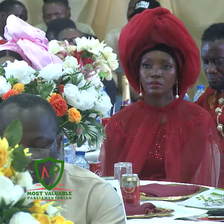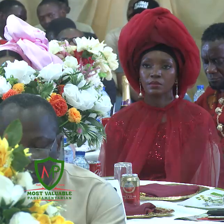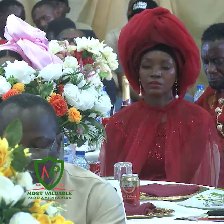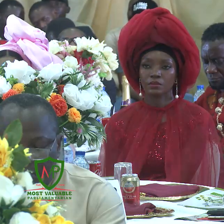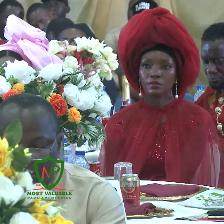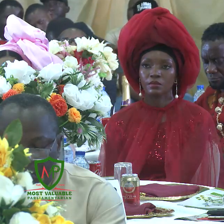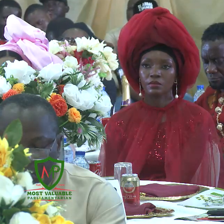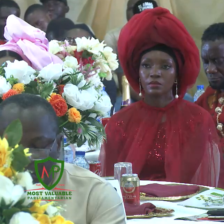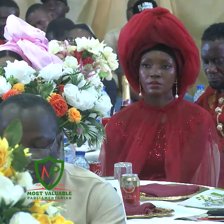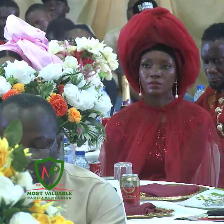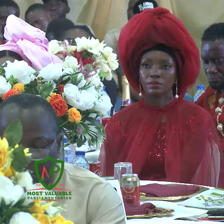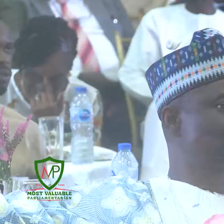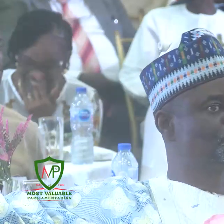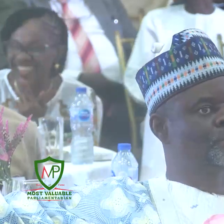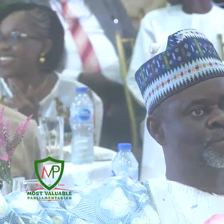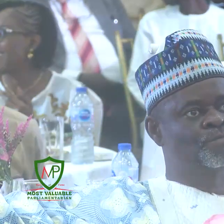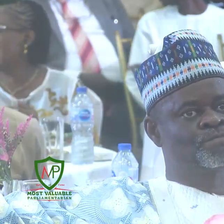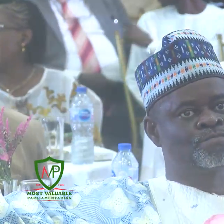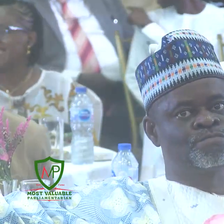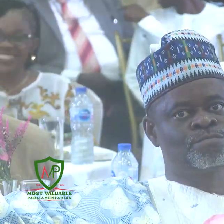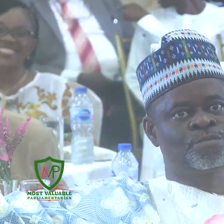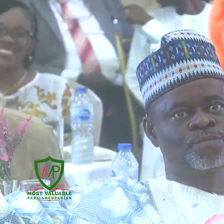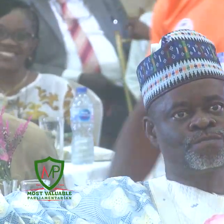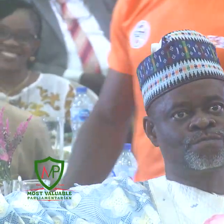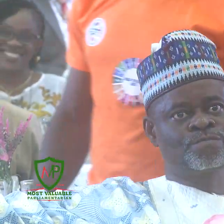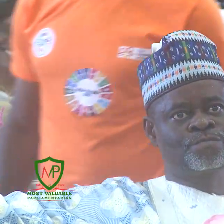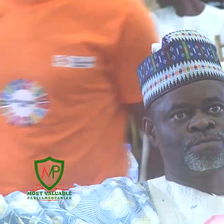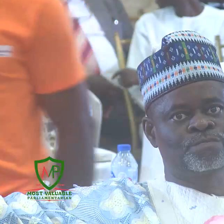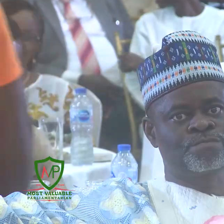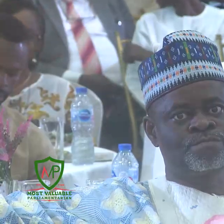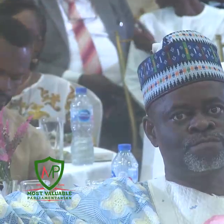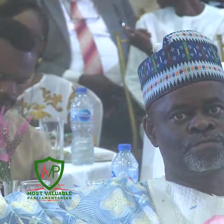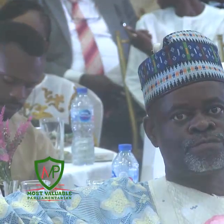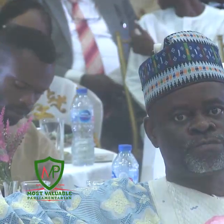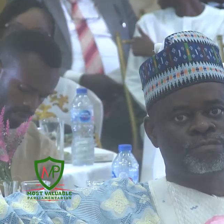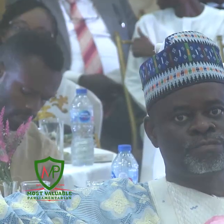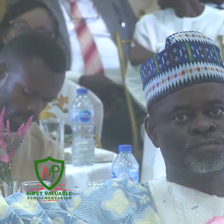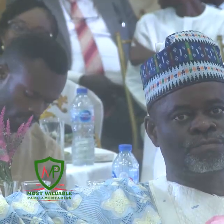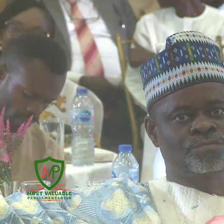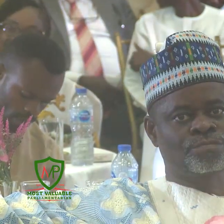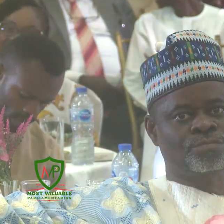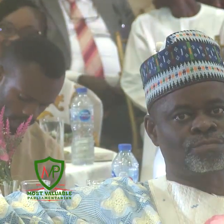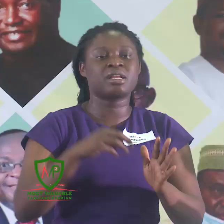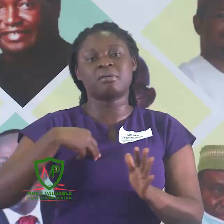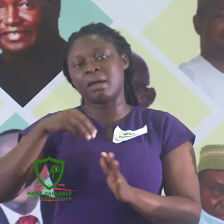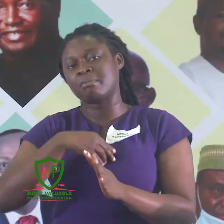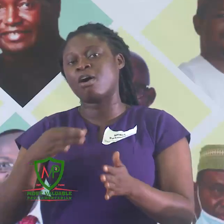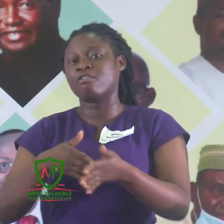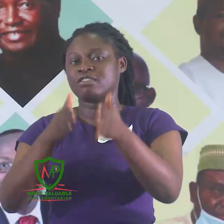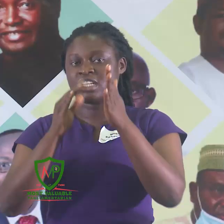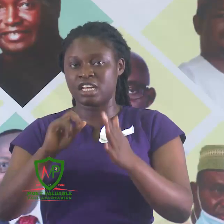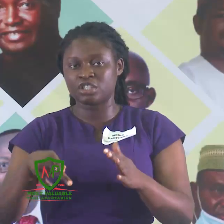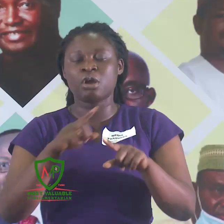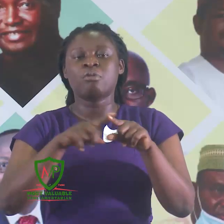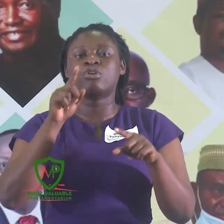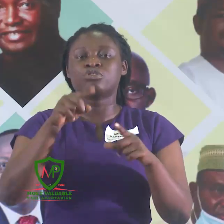So you are not only inducted as an exemplary member of the leadership, but you have